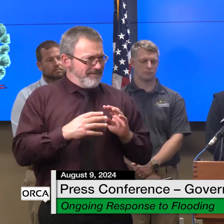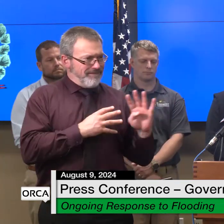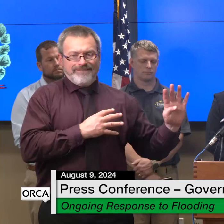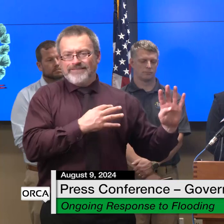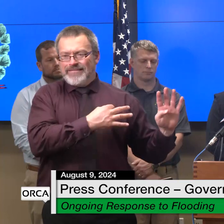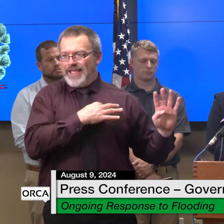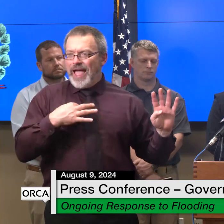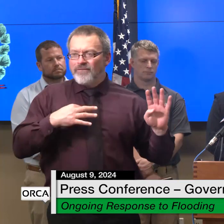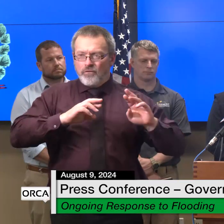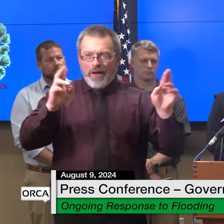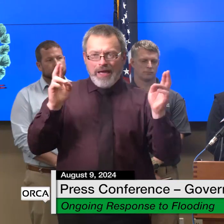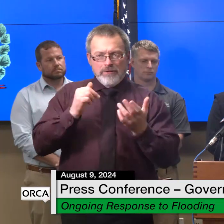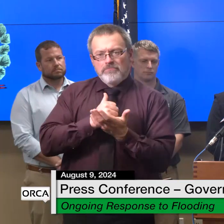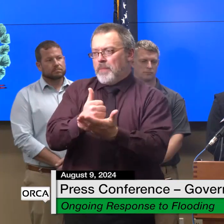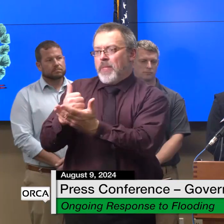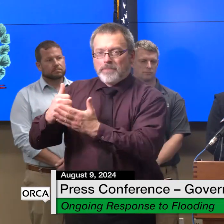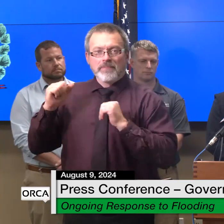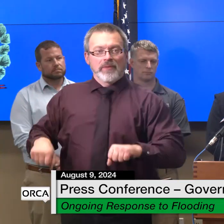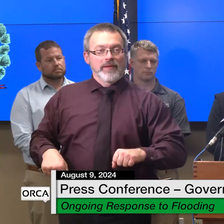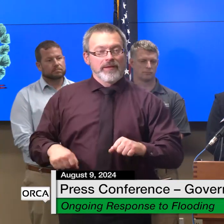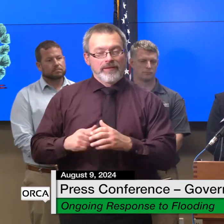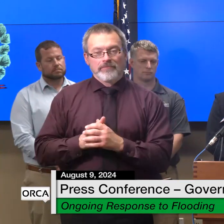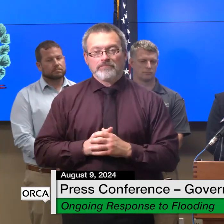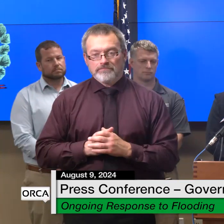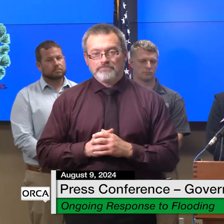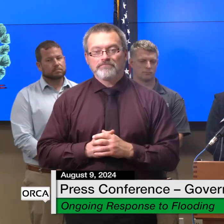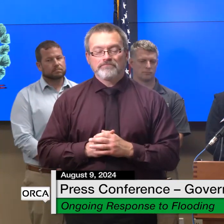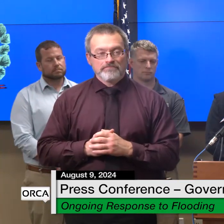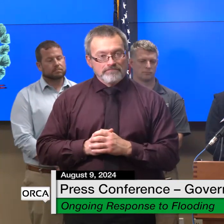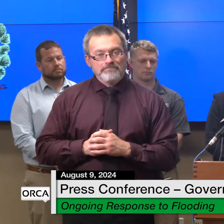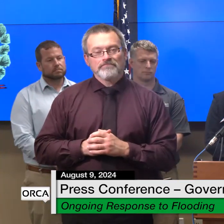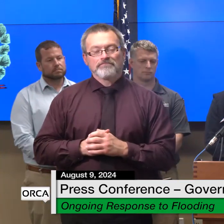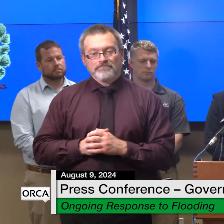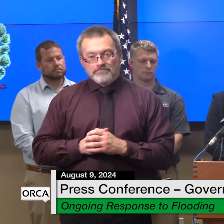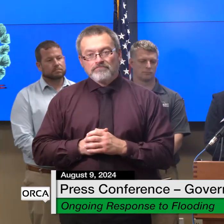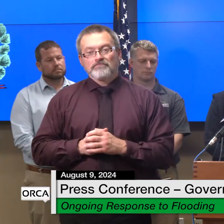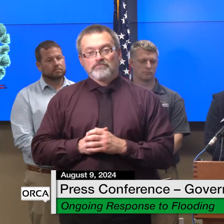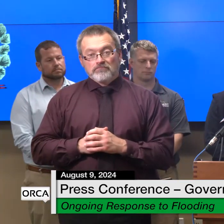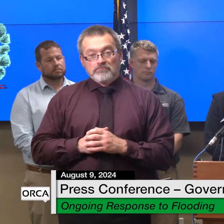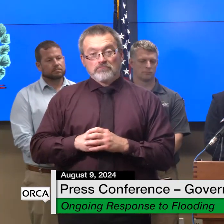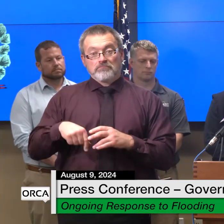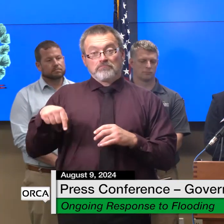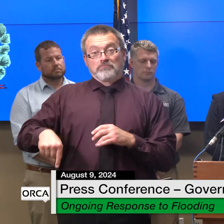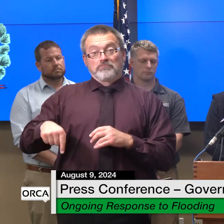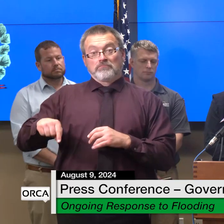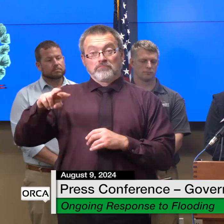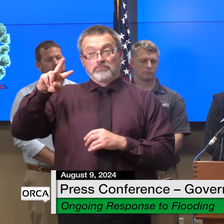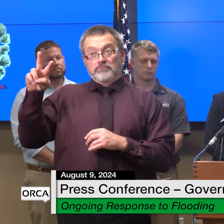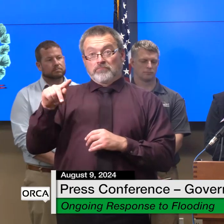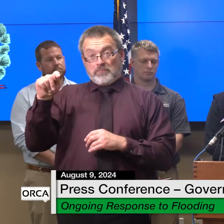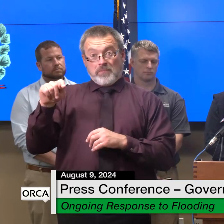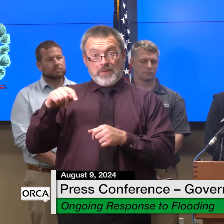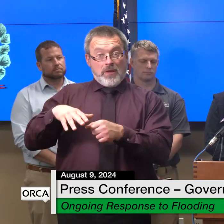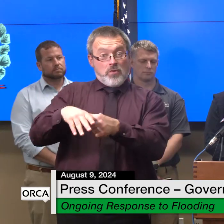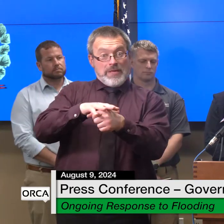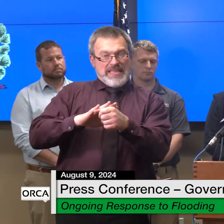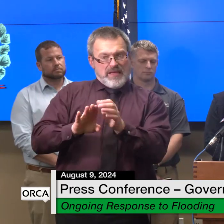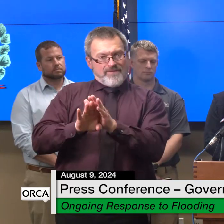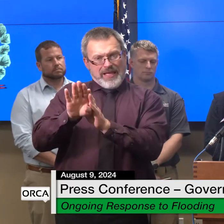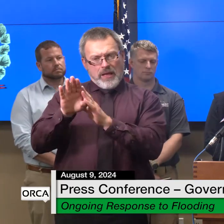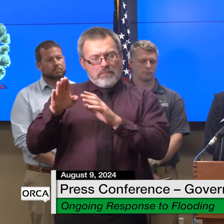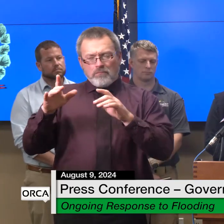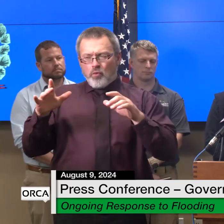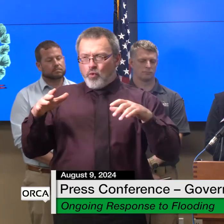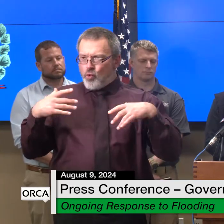corporation to provide that service vermont's regional development corporations are invaluable partners in this